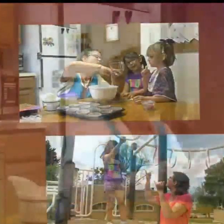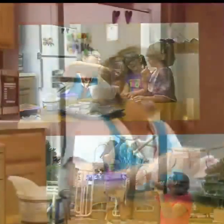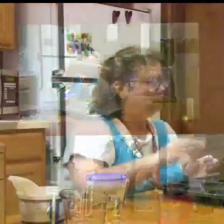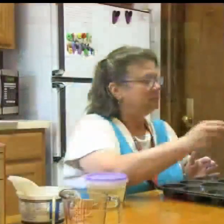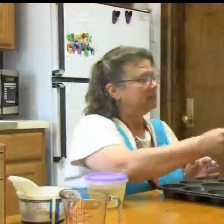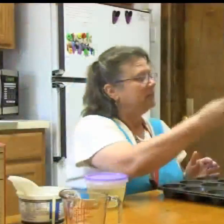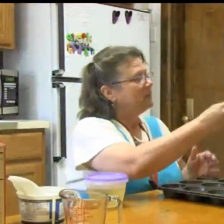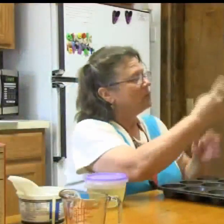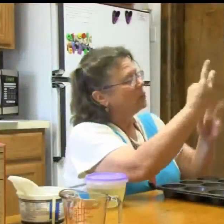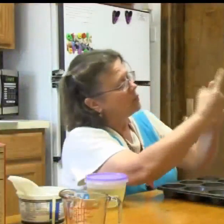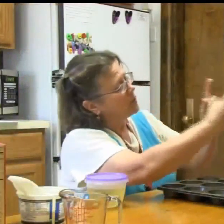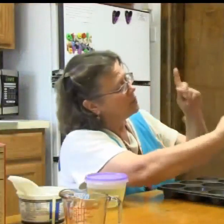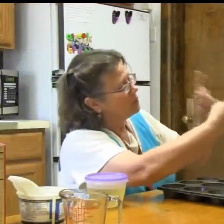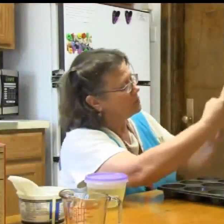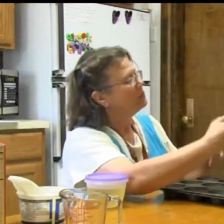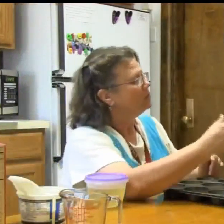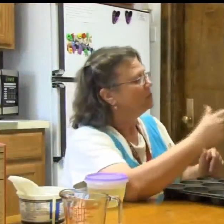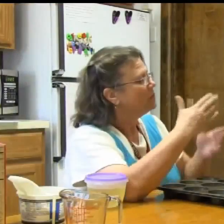Do you need help?